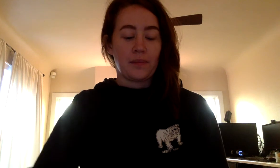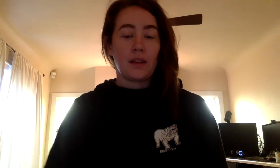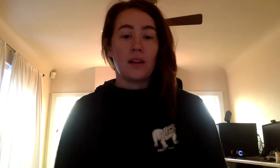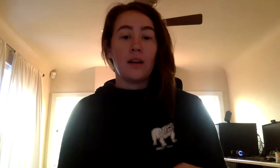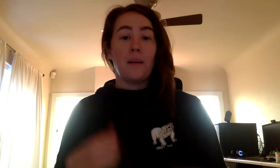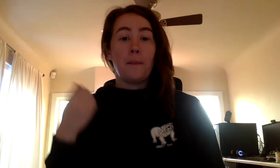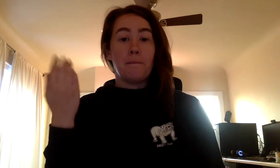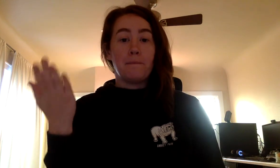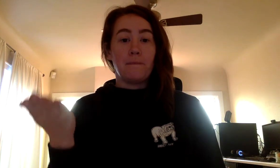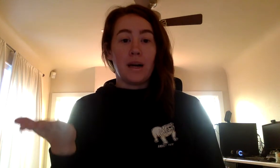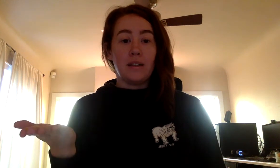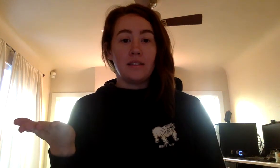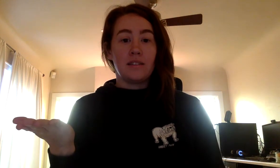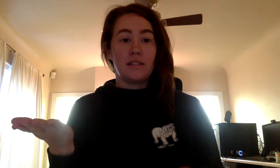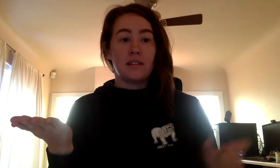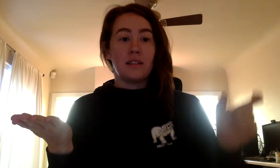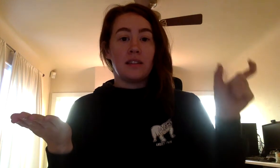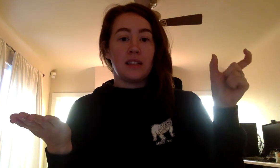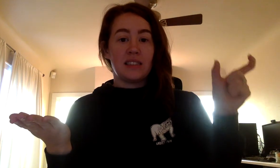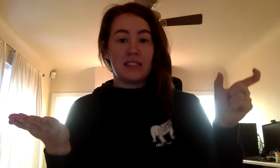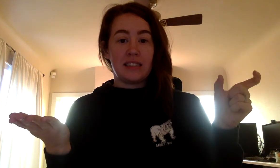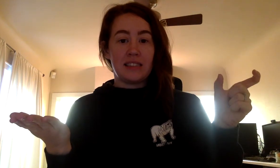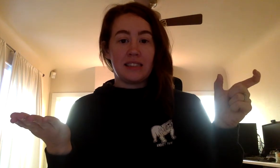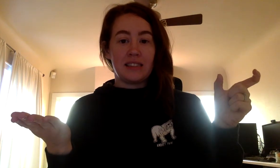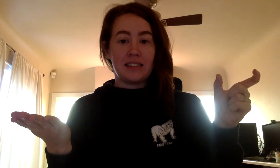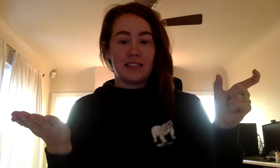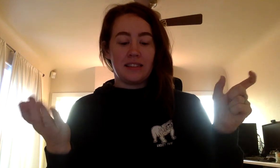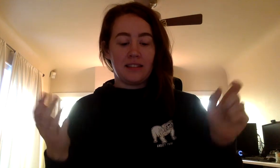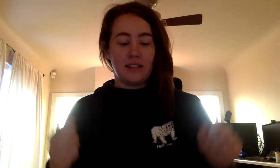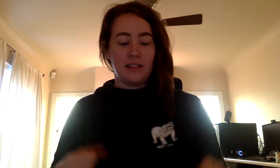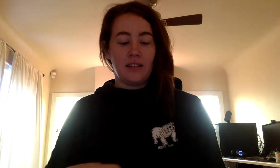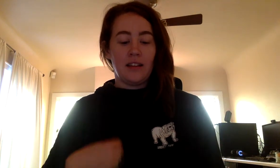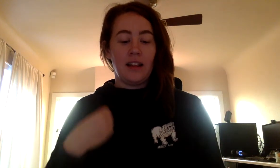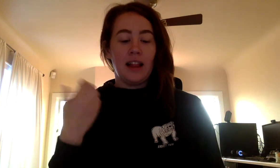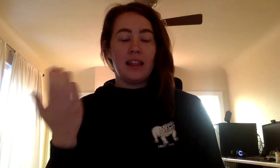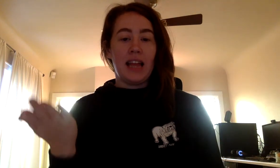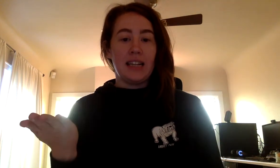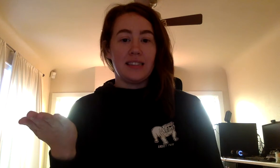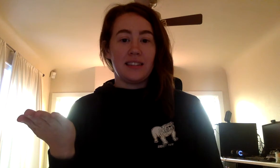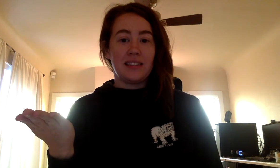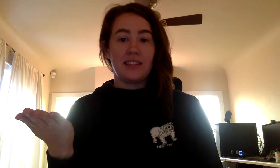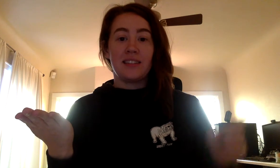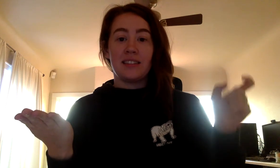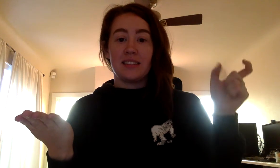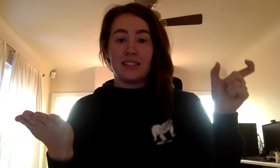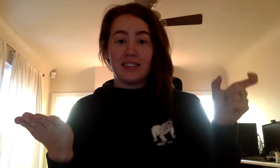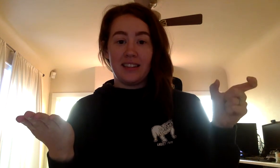Bus, s. Let, t.